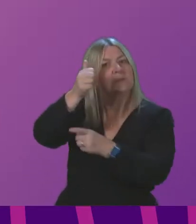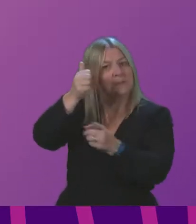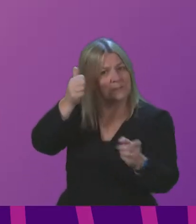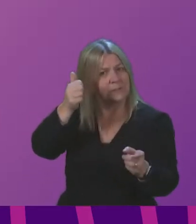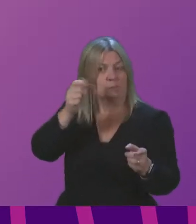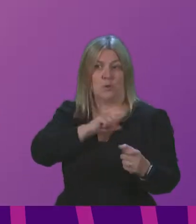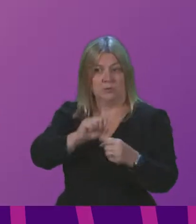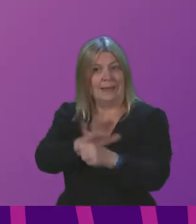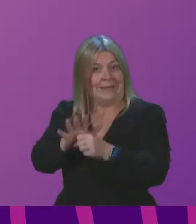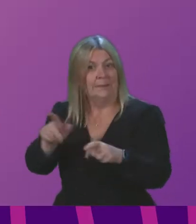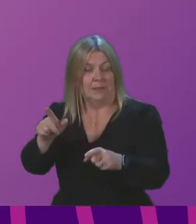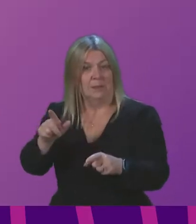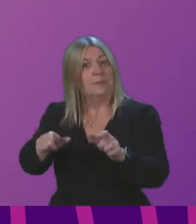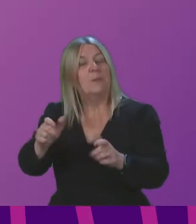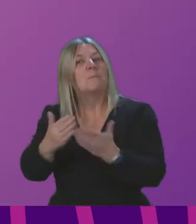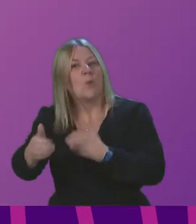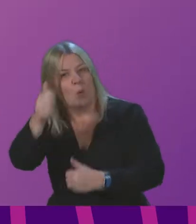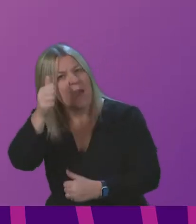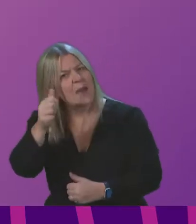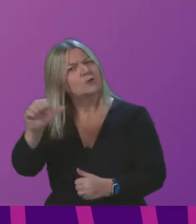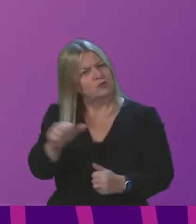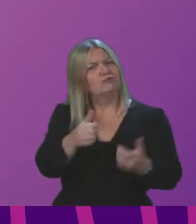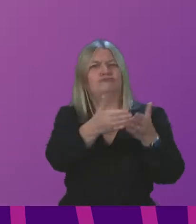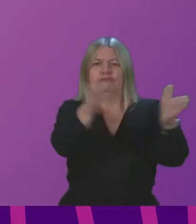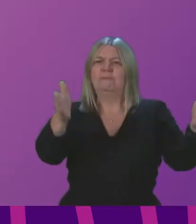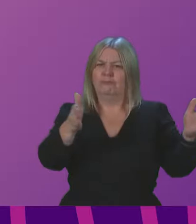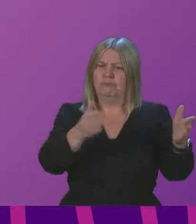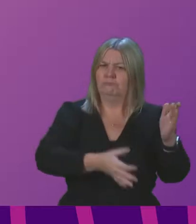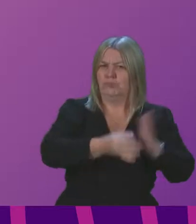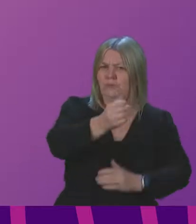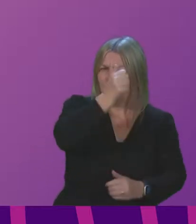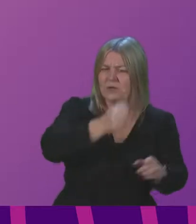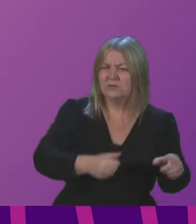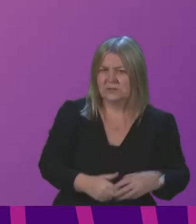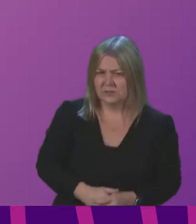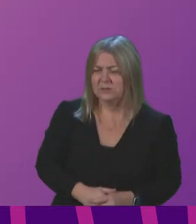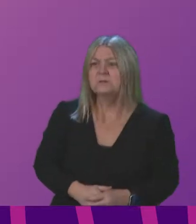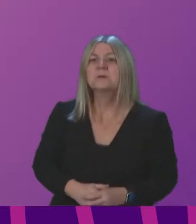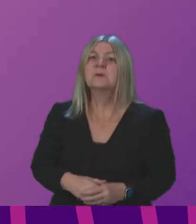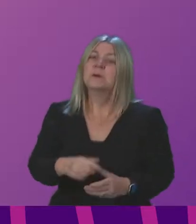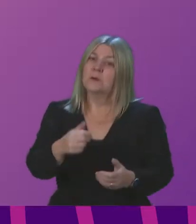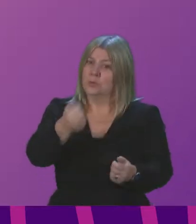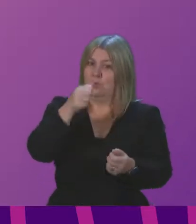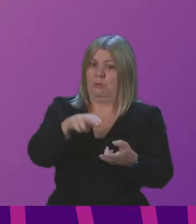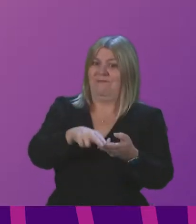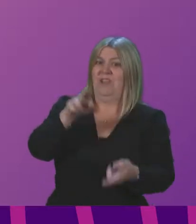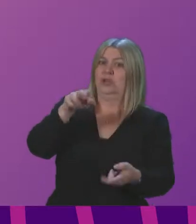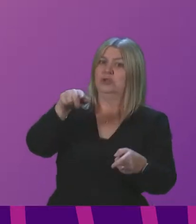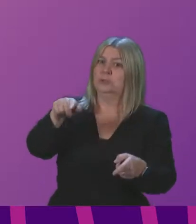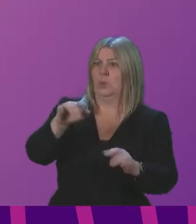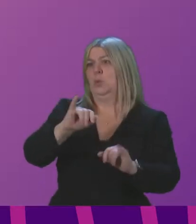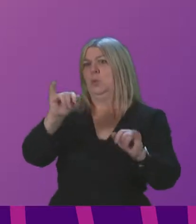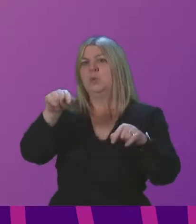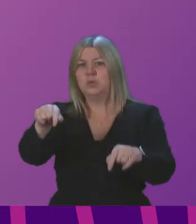pandemic. We know that inequality is a main driver of poor health and as we have heard, current costs of living rises have put a real